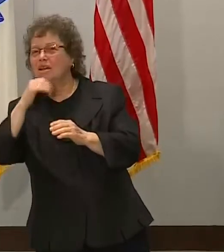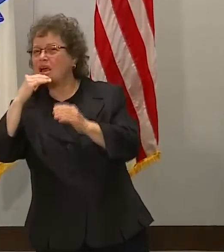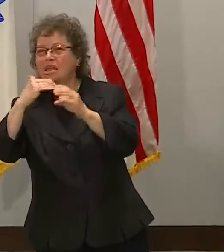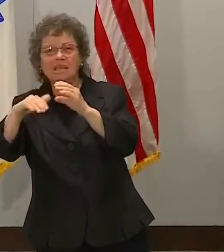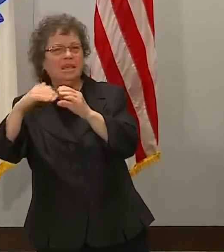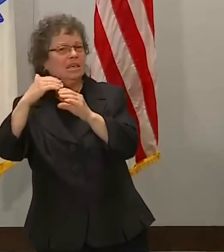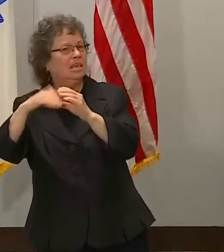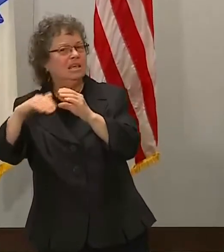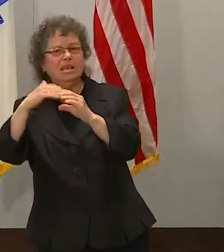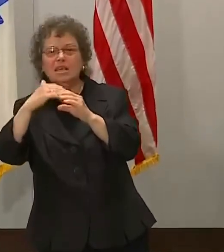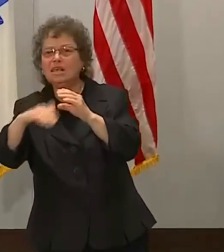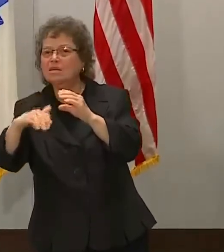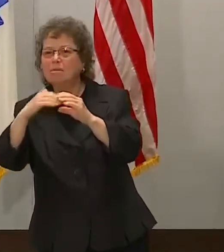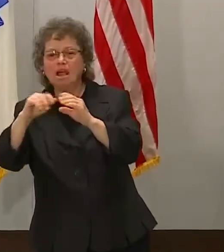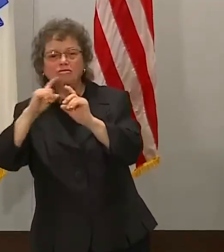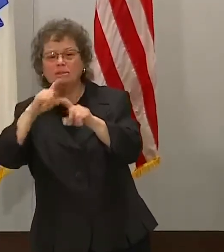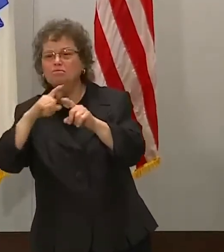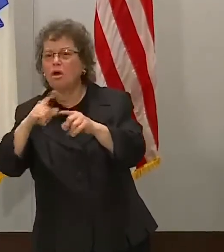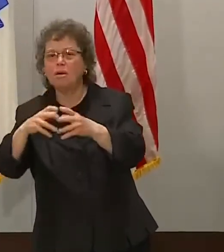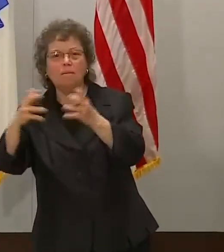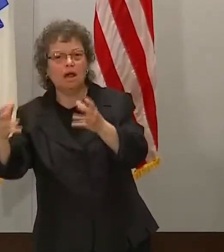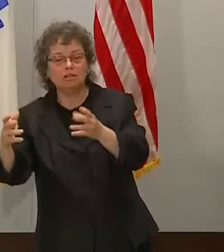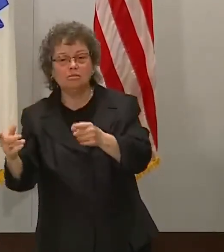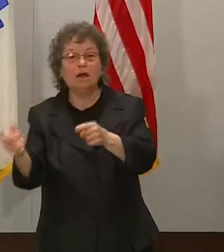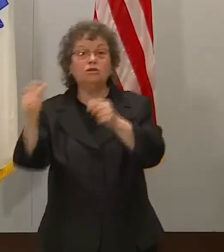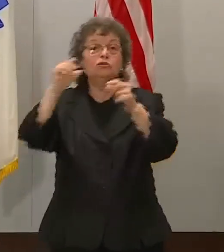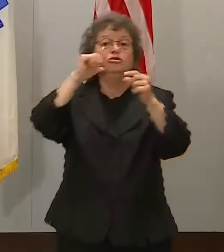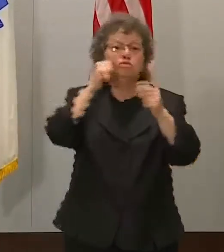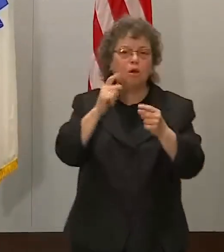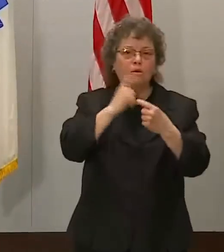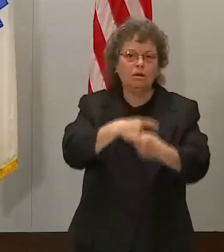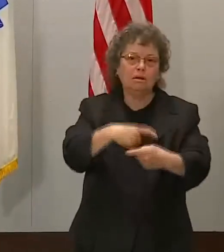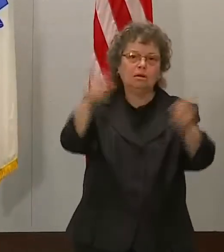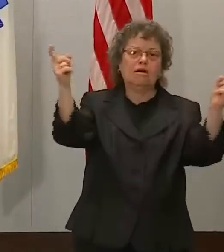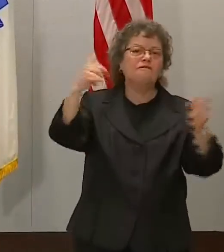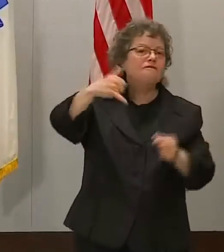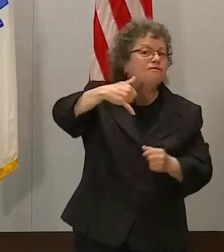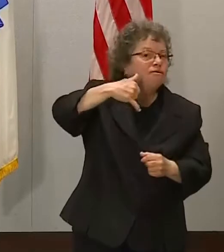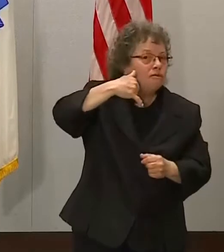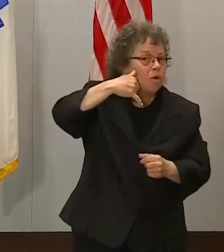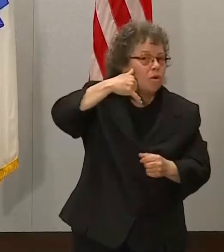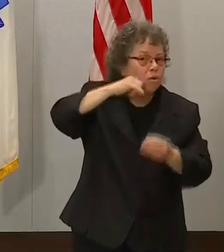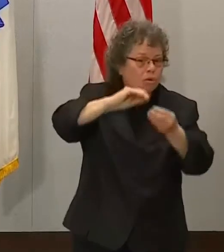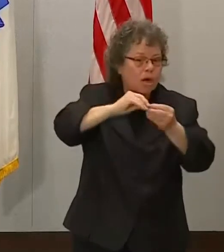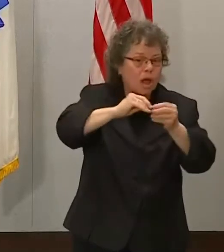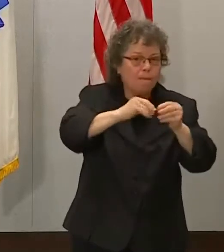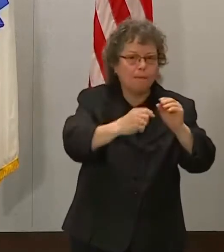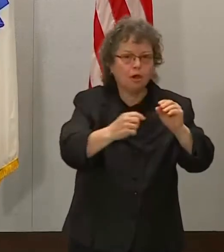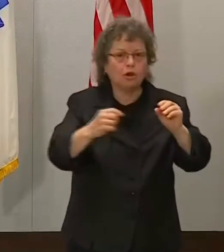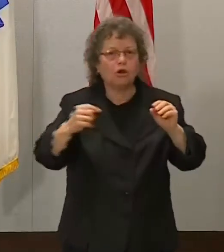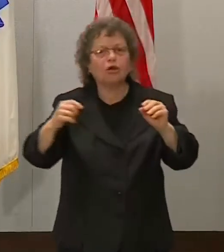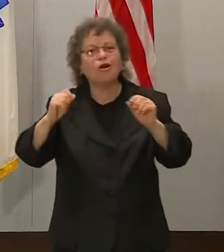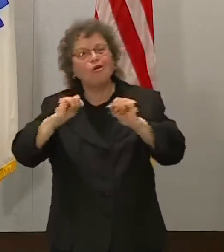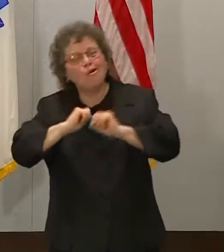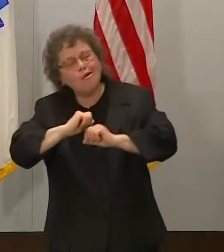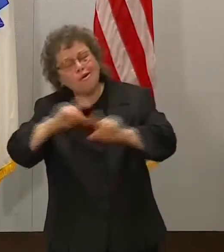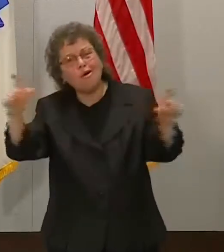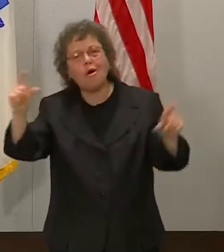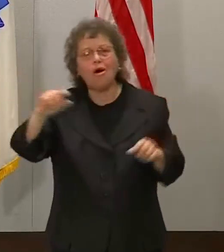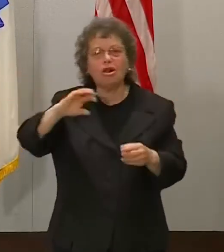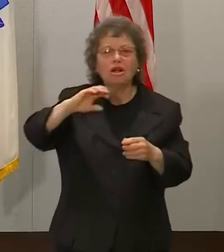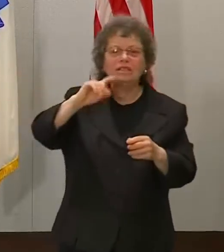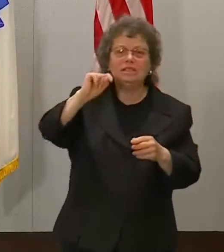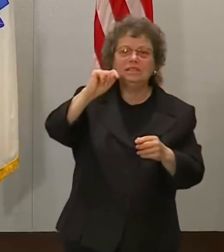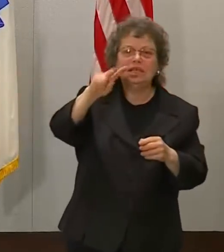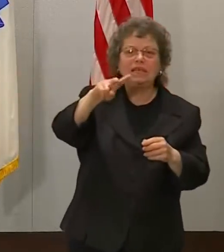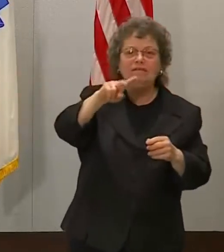forth. We know that. So tomorrow there will be a phone number that will be distributed through all media channels, not just Telemundo. We're